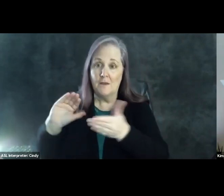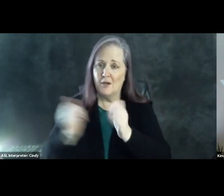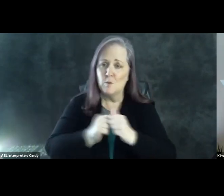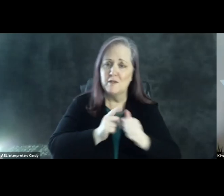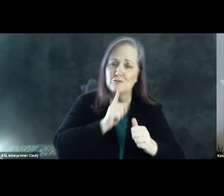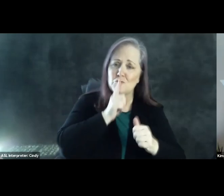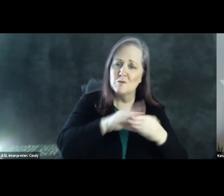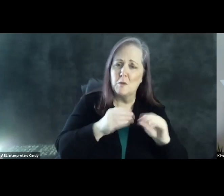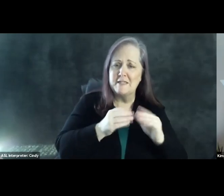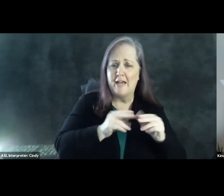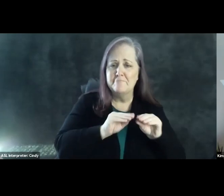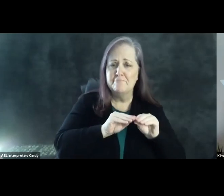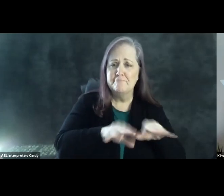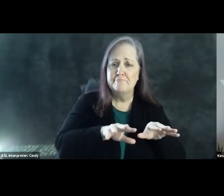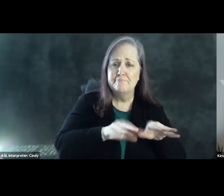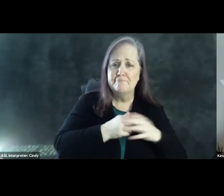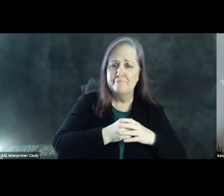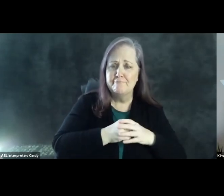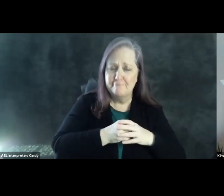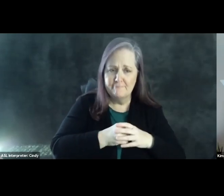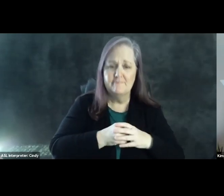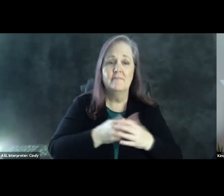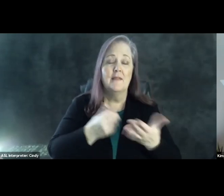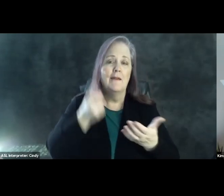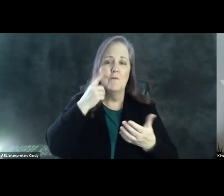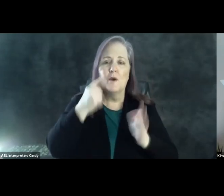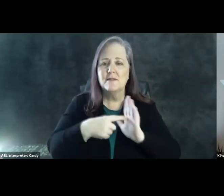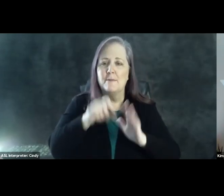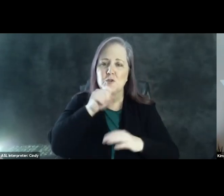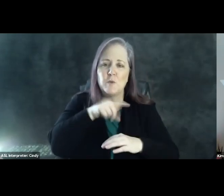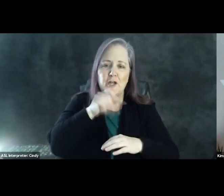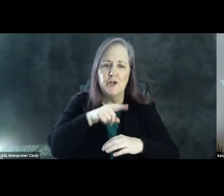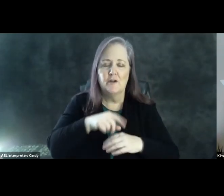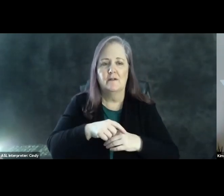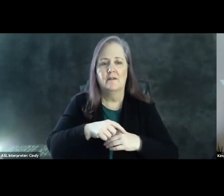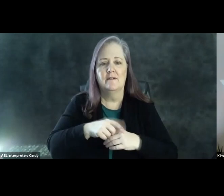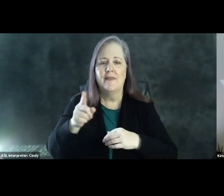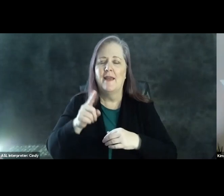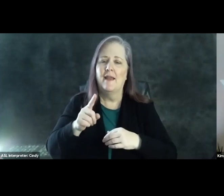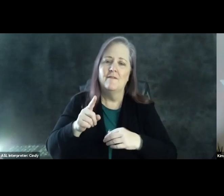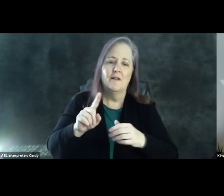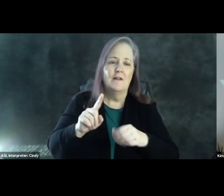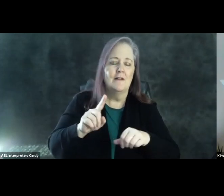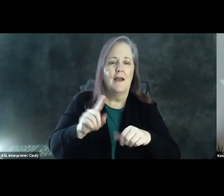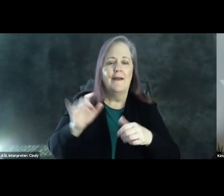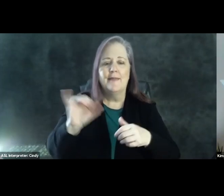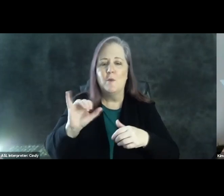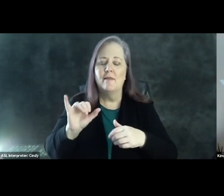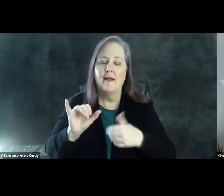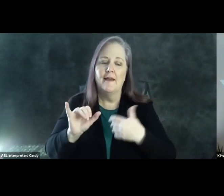And that those false stories, especially on say Twitter, they had longer tails. So they were